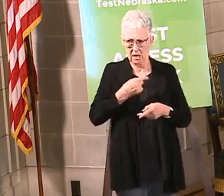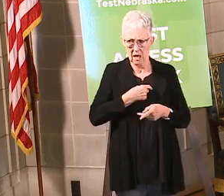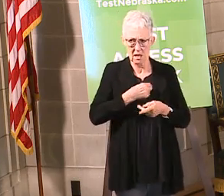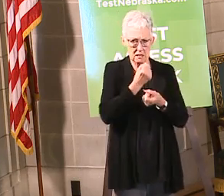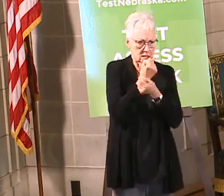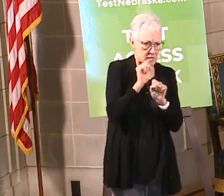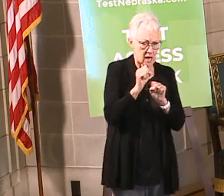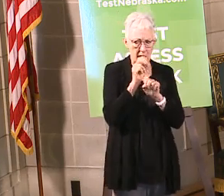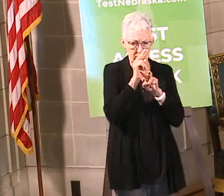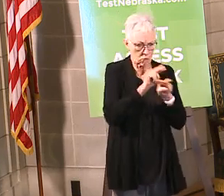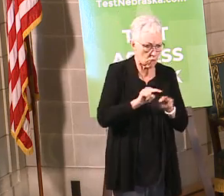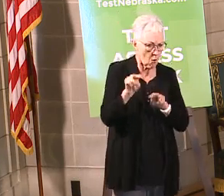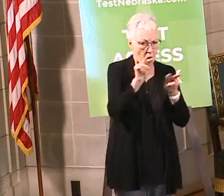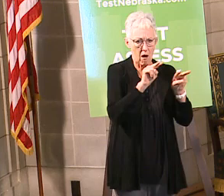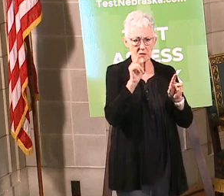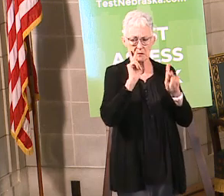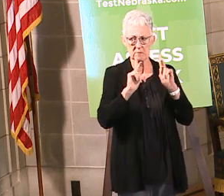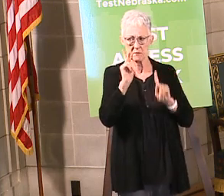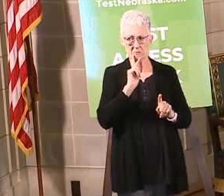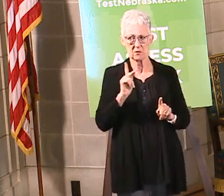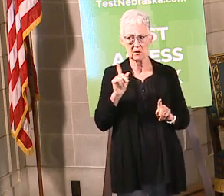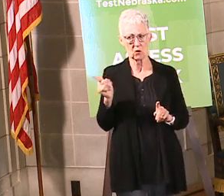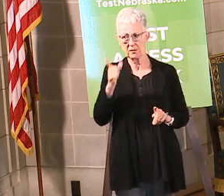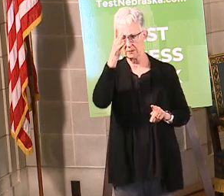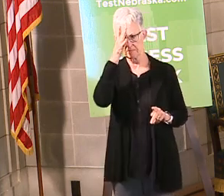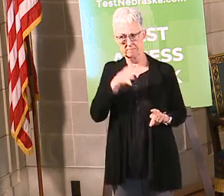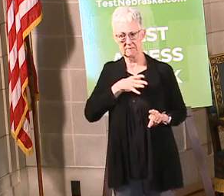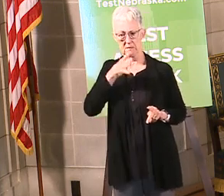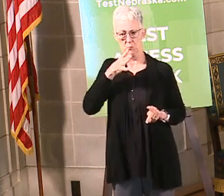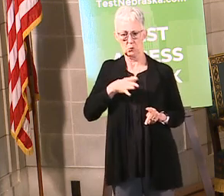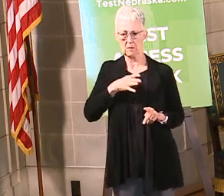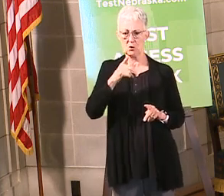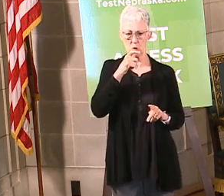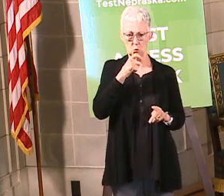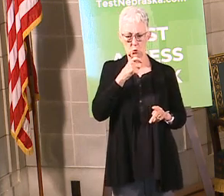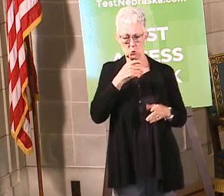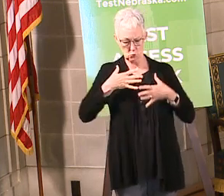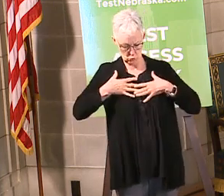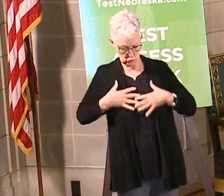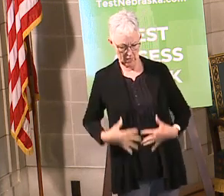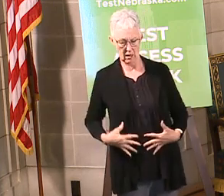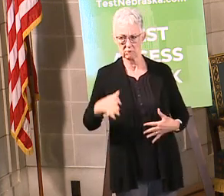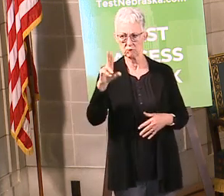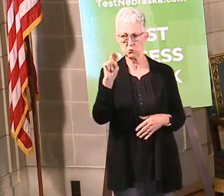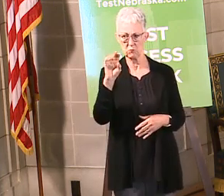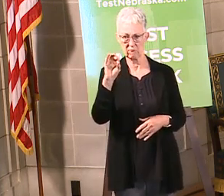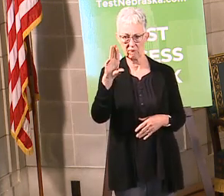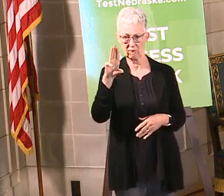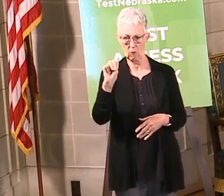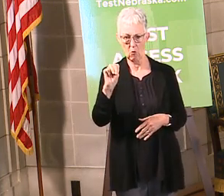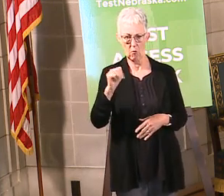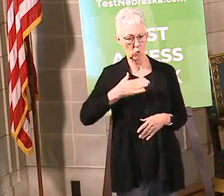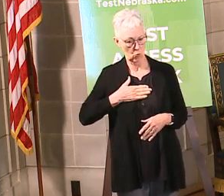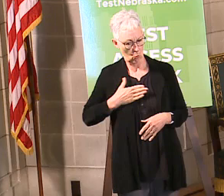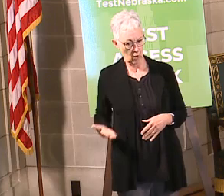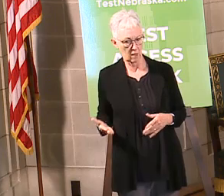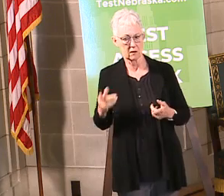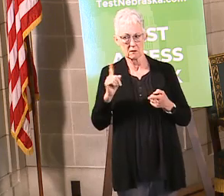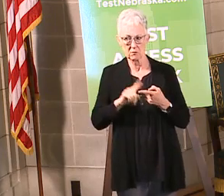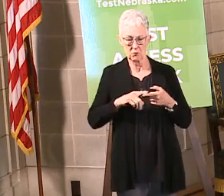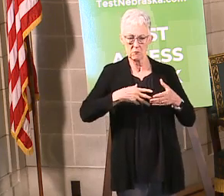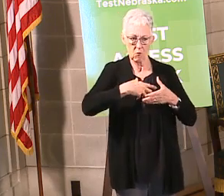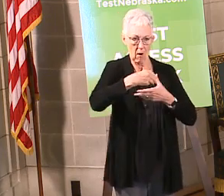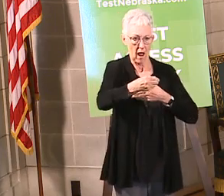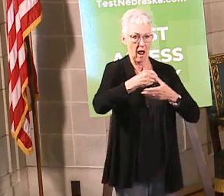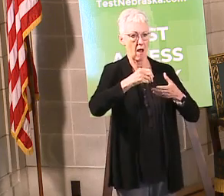The men and women who put on the blue really sacrifice their time with their families, they put their lives at risk to